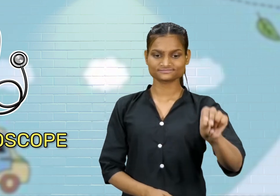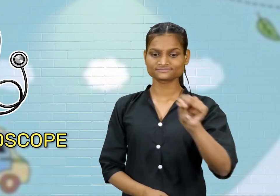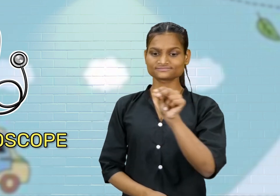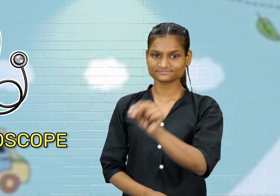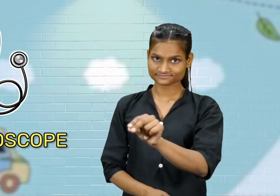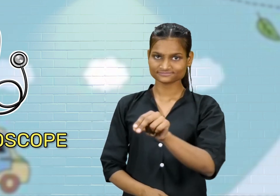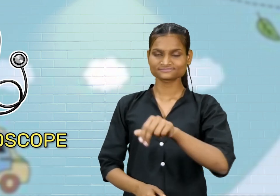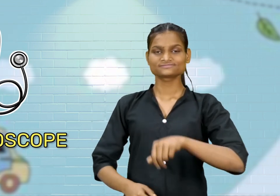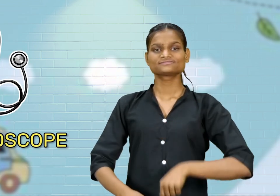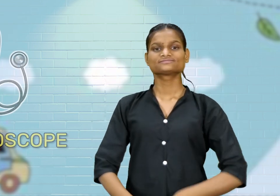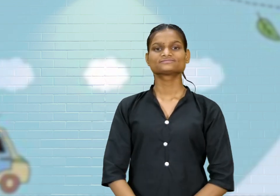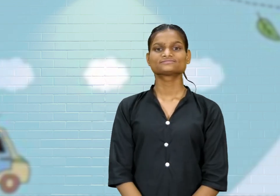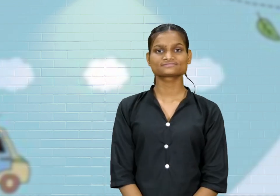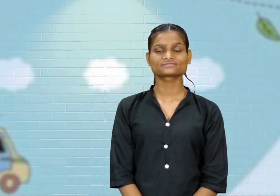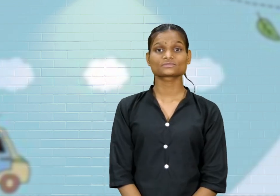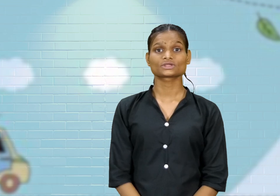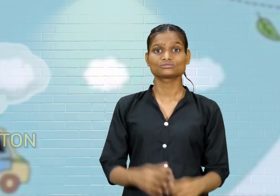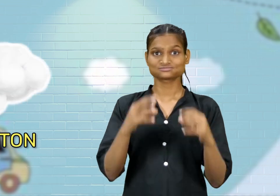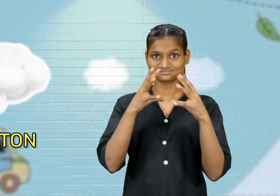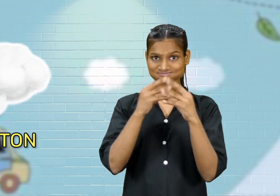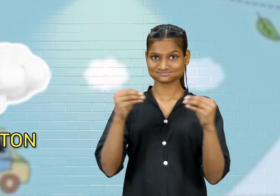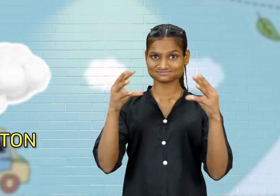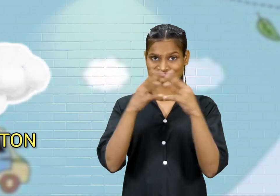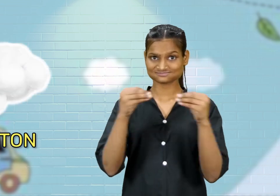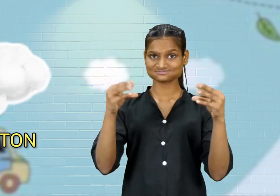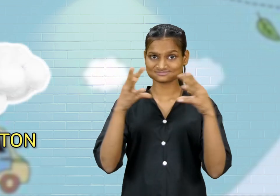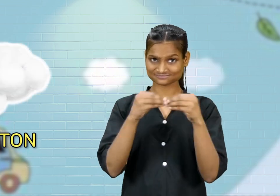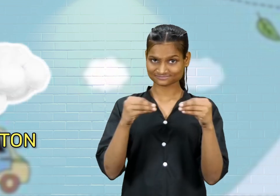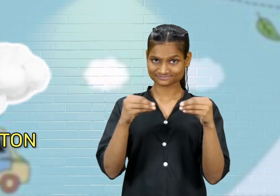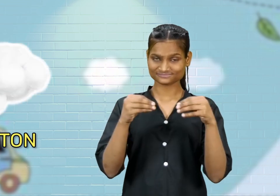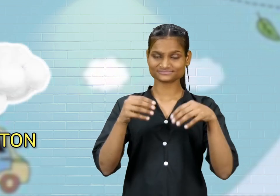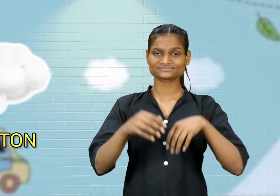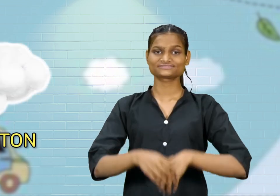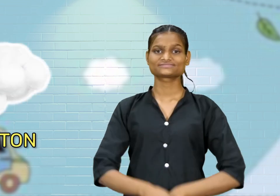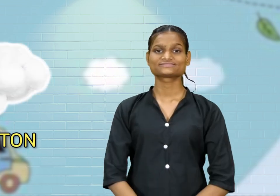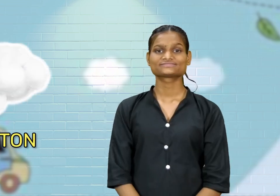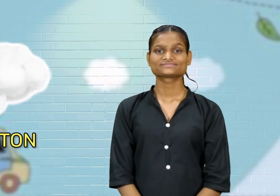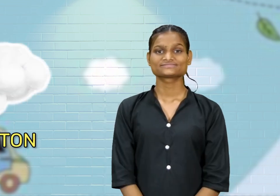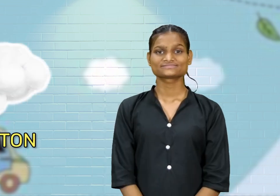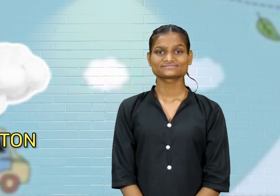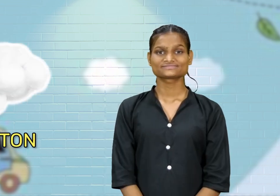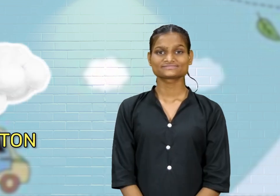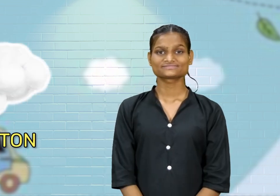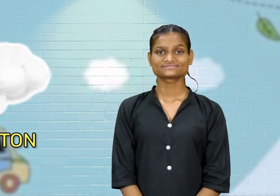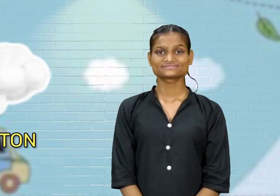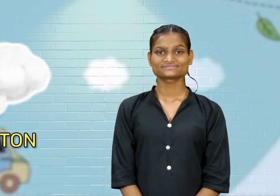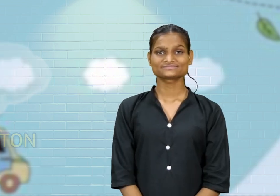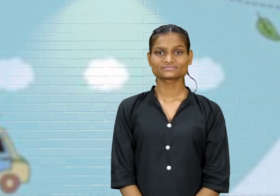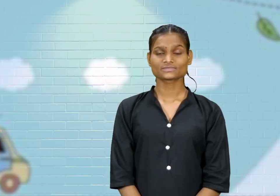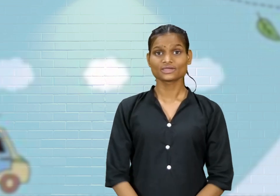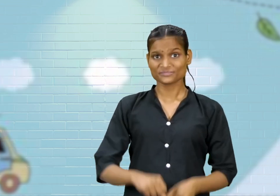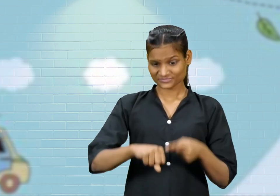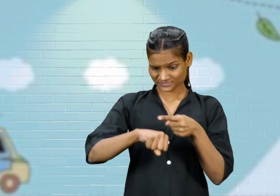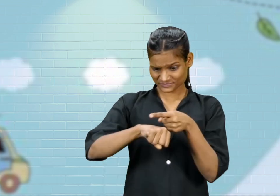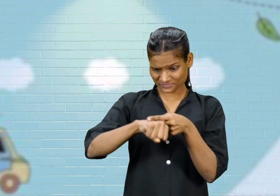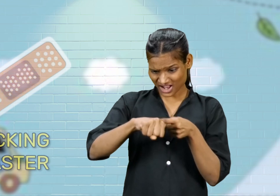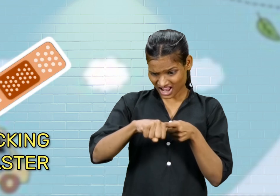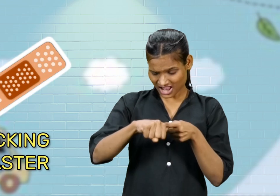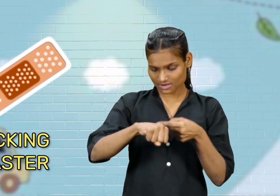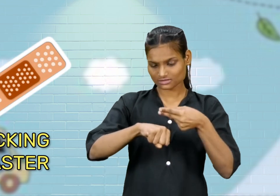cotton, sticking